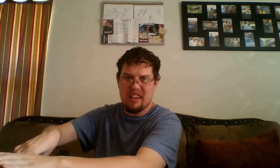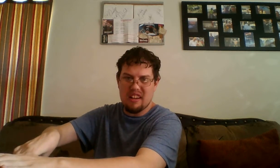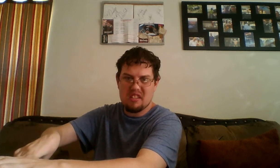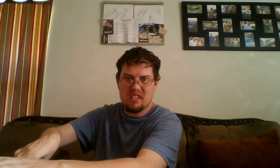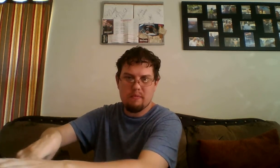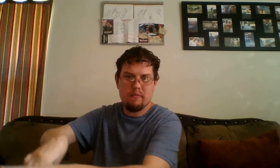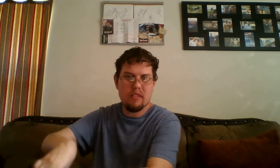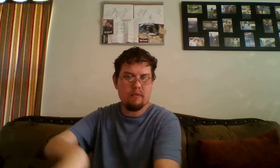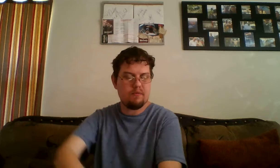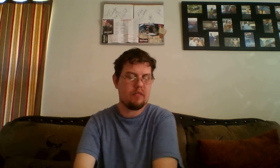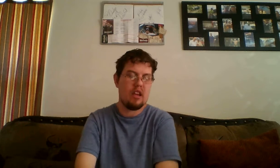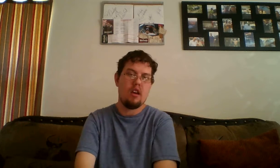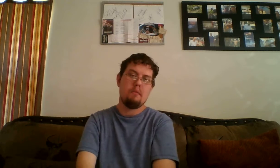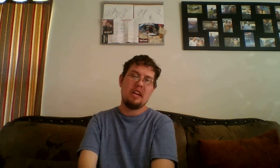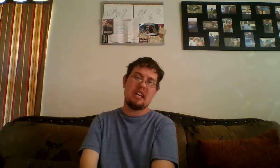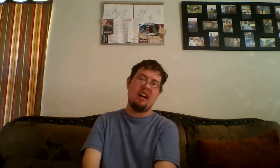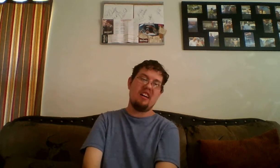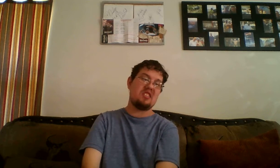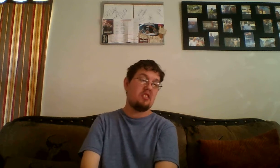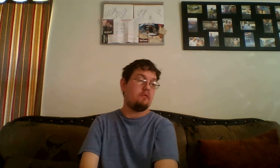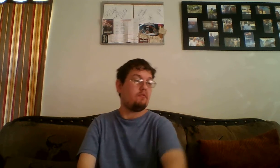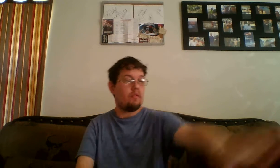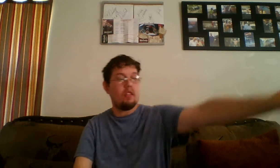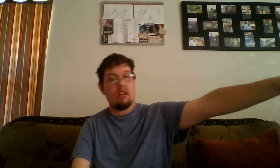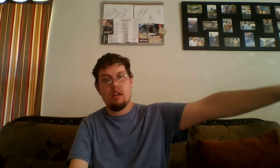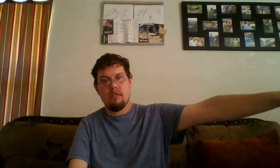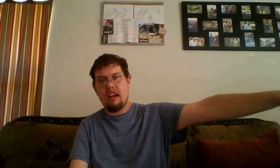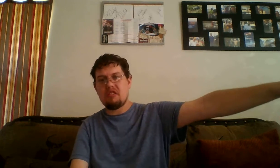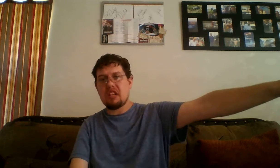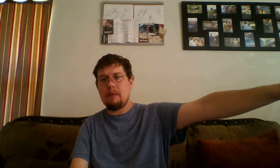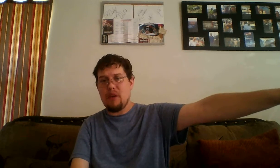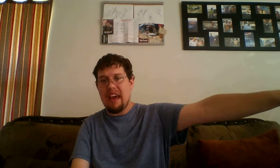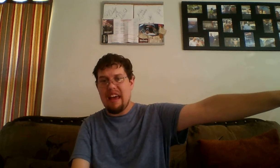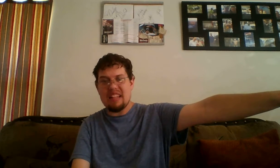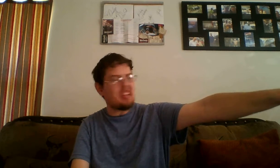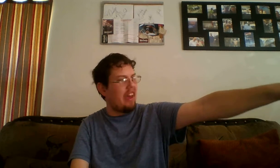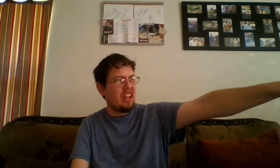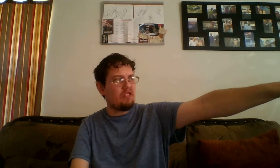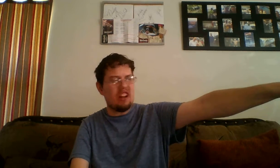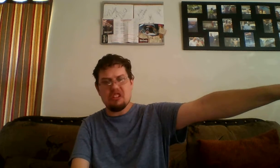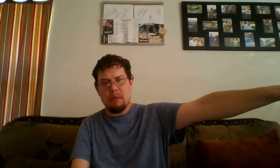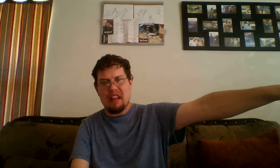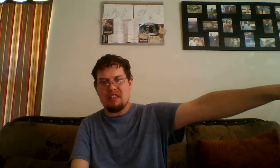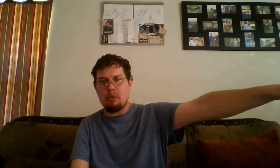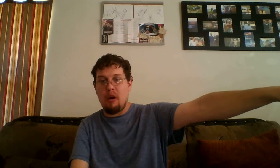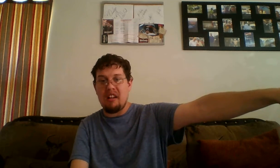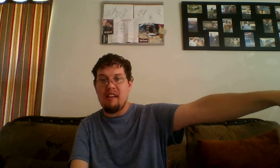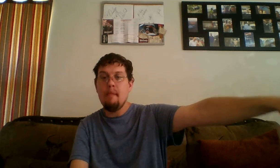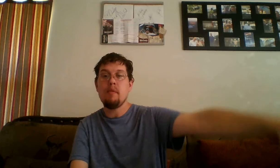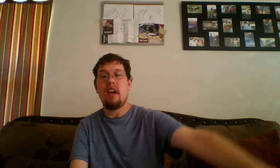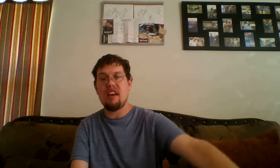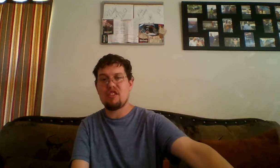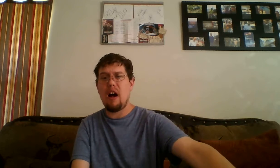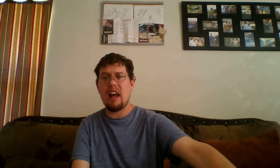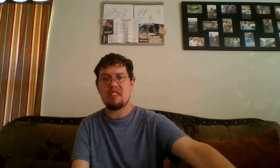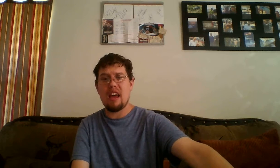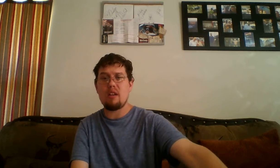this. Because there are some fans that hated WrestleMania 20 and thought that